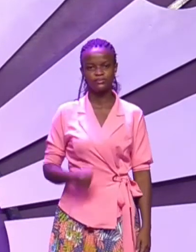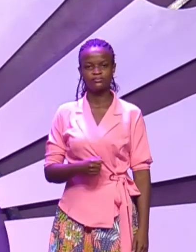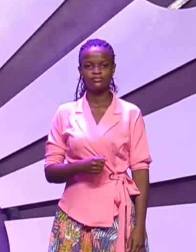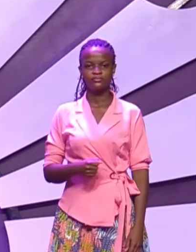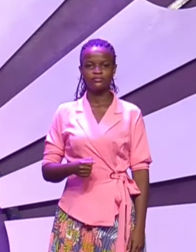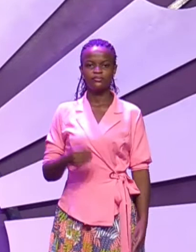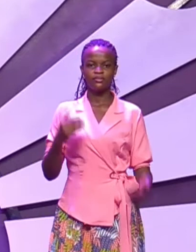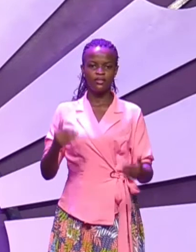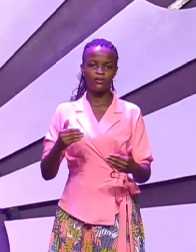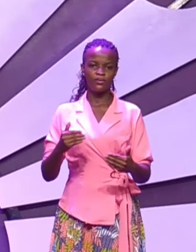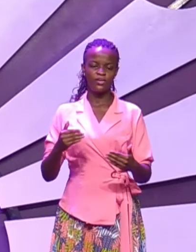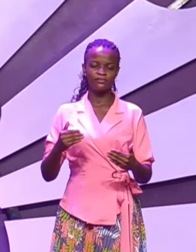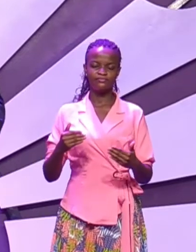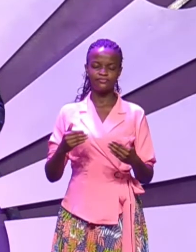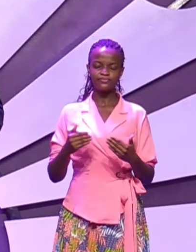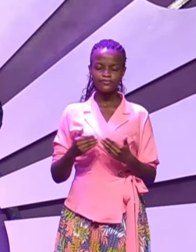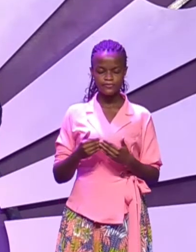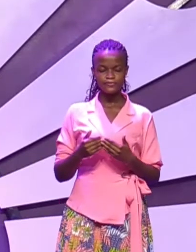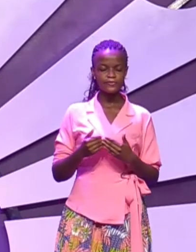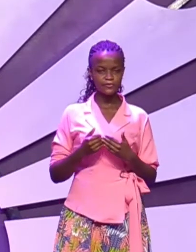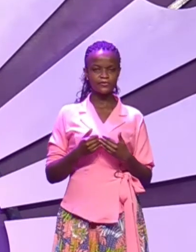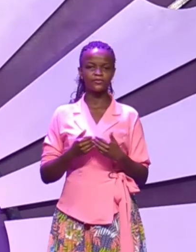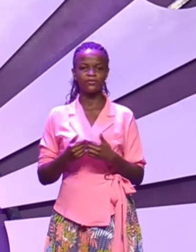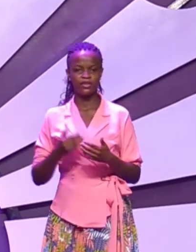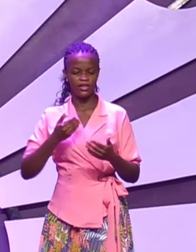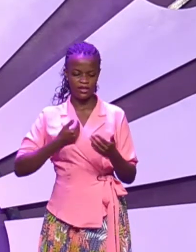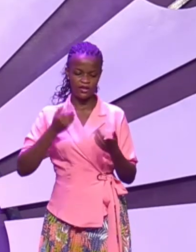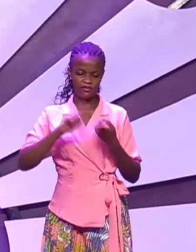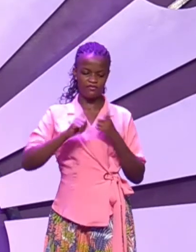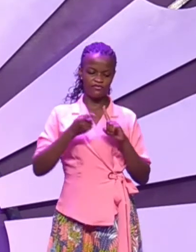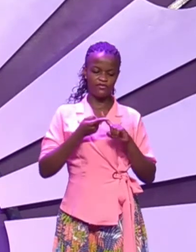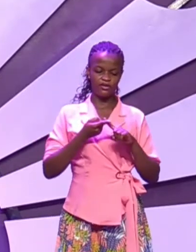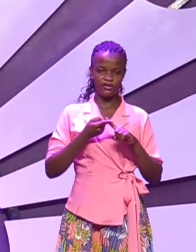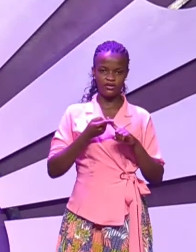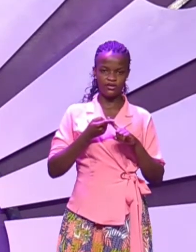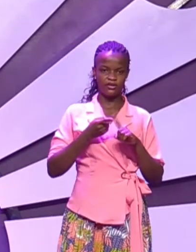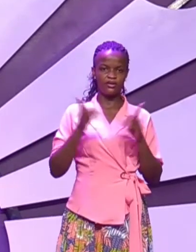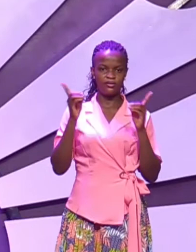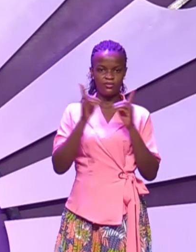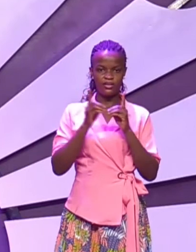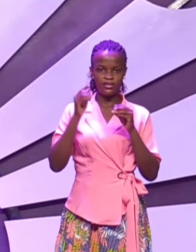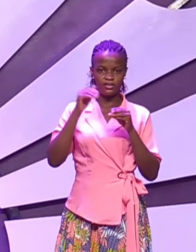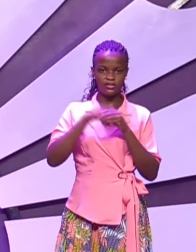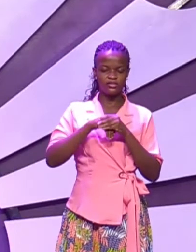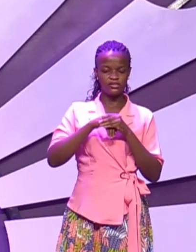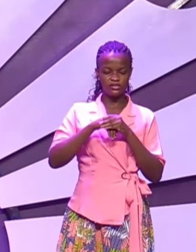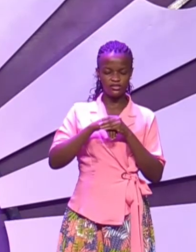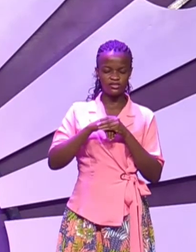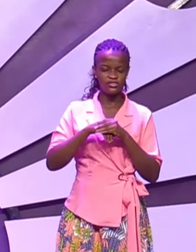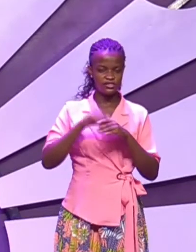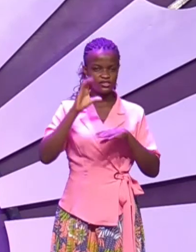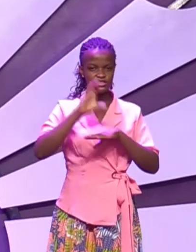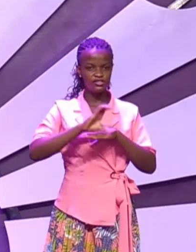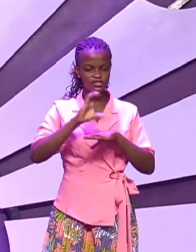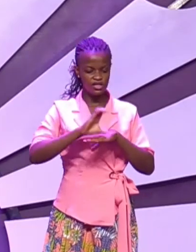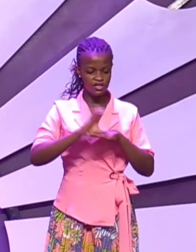I have a friend that I met in a church in Pullman Washington state many years ago